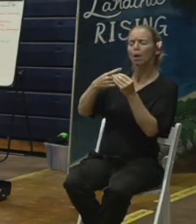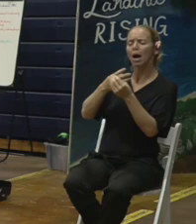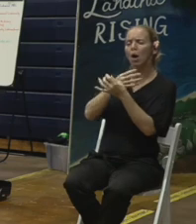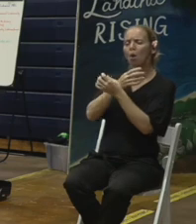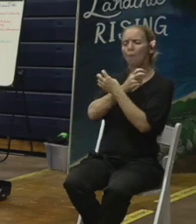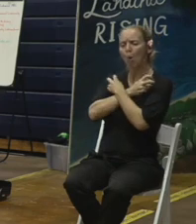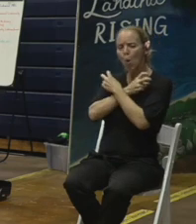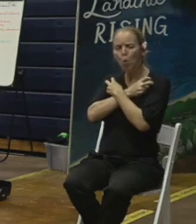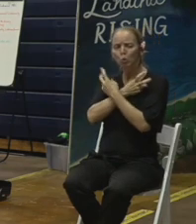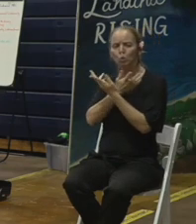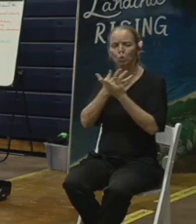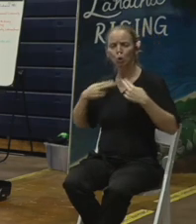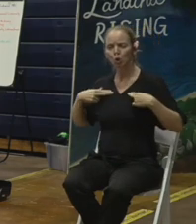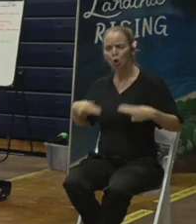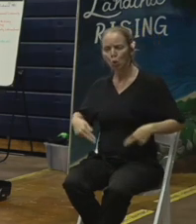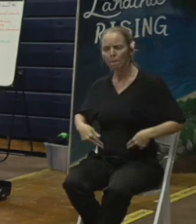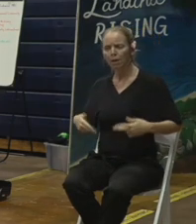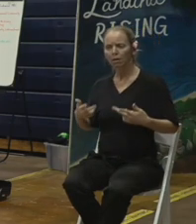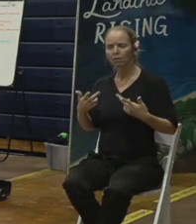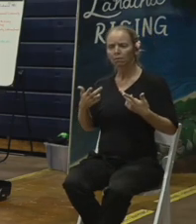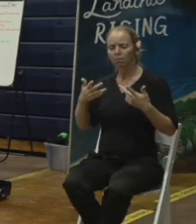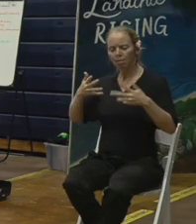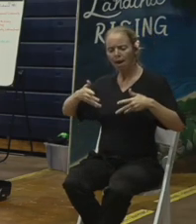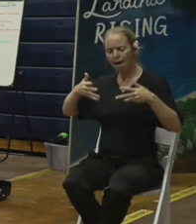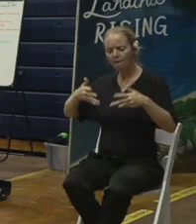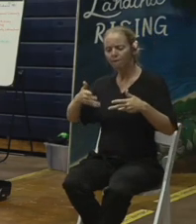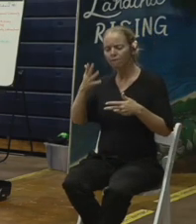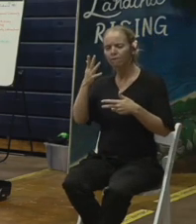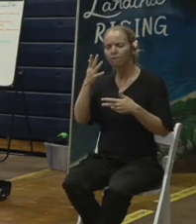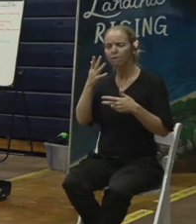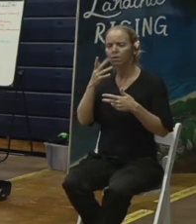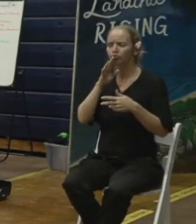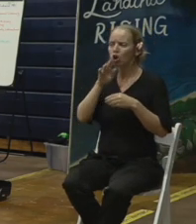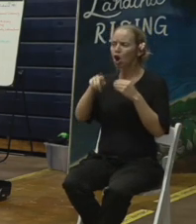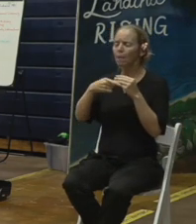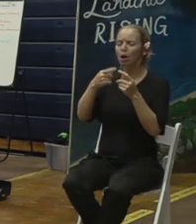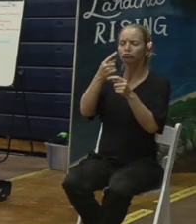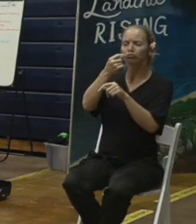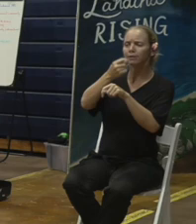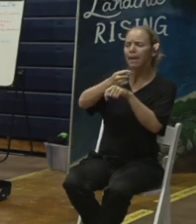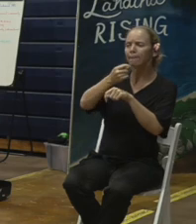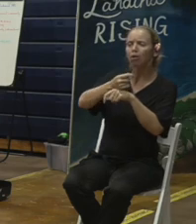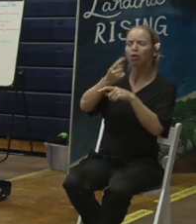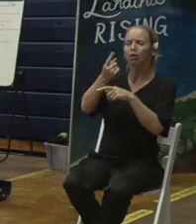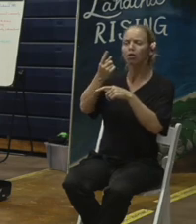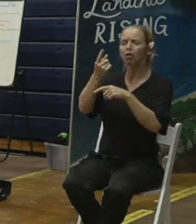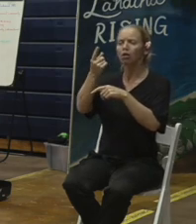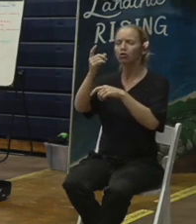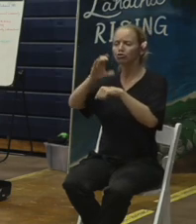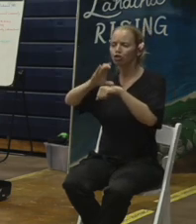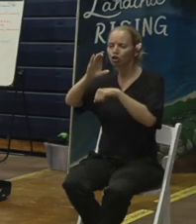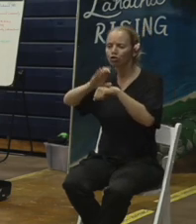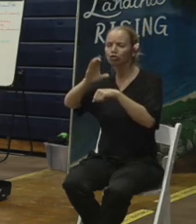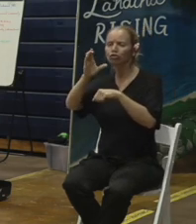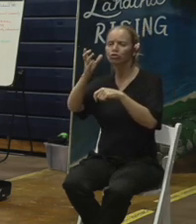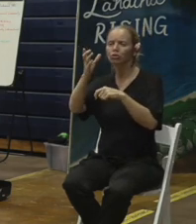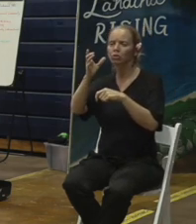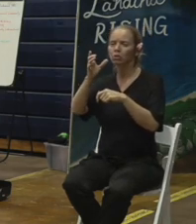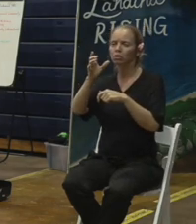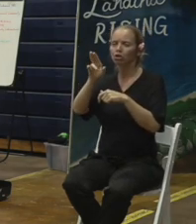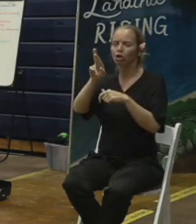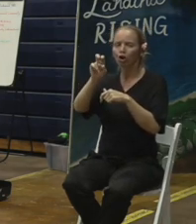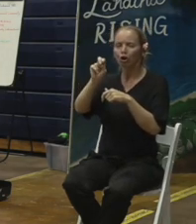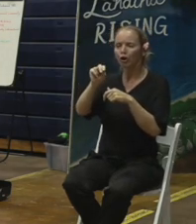in the ash we also talked about temples and churches that have lost urns as well as